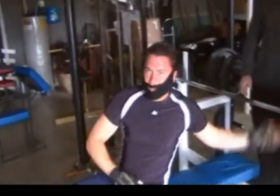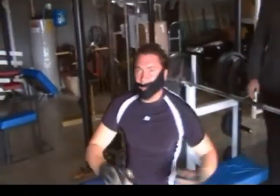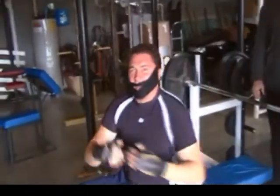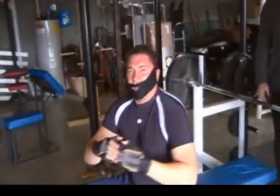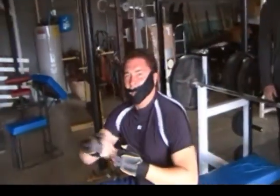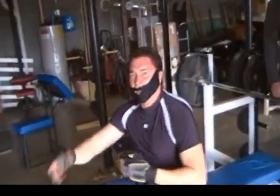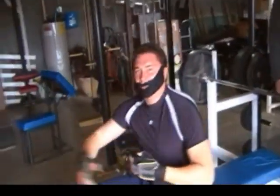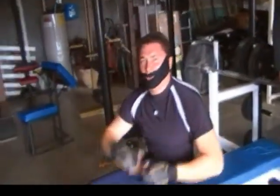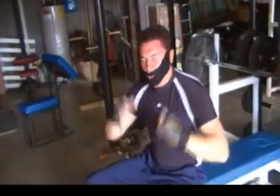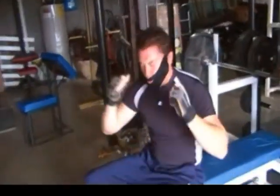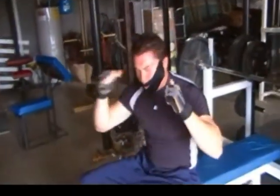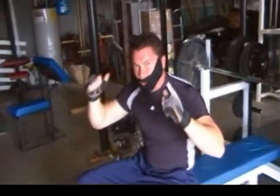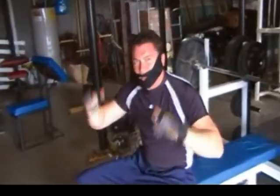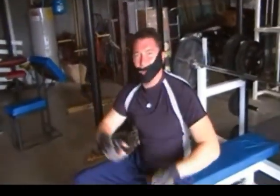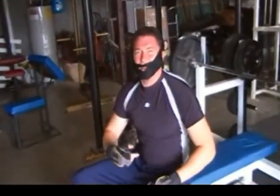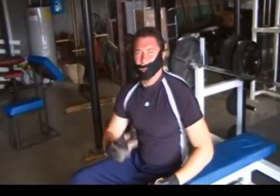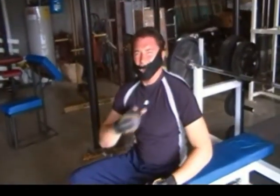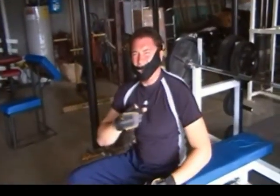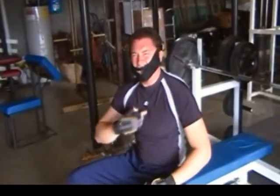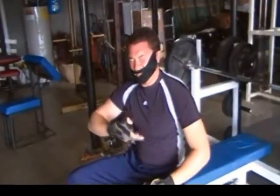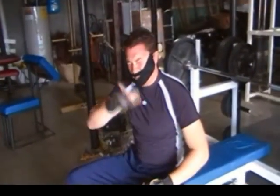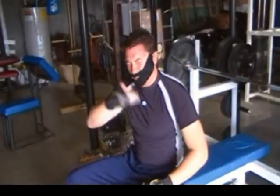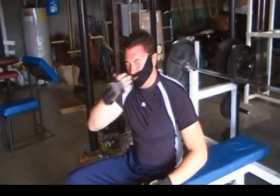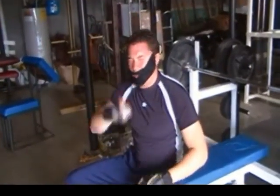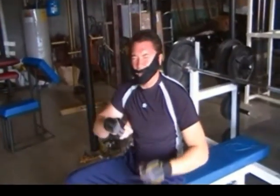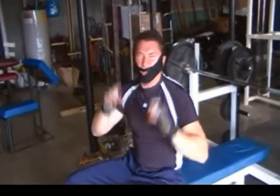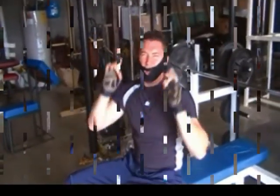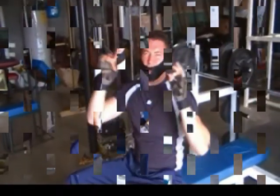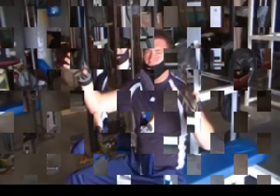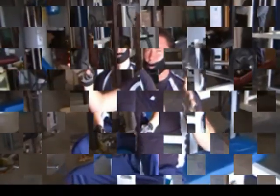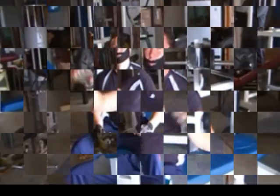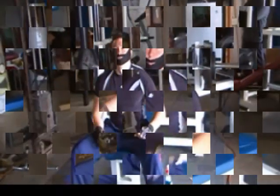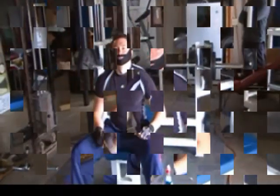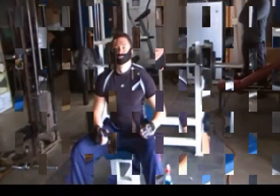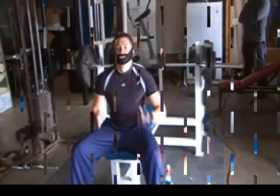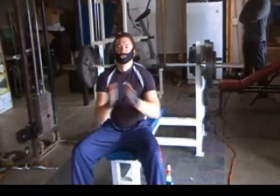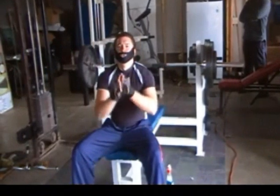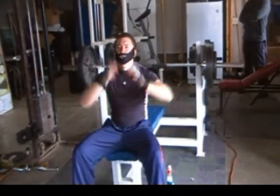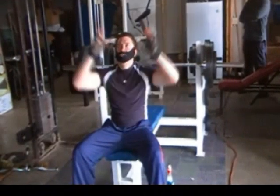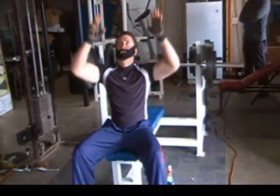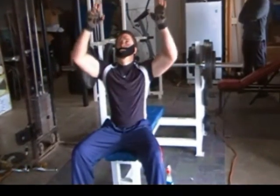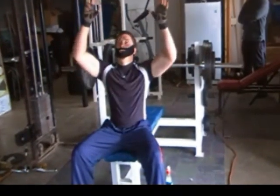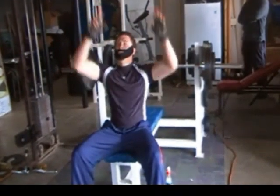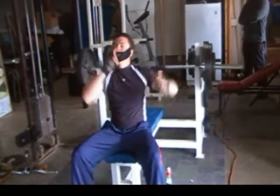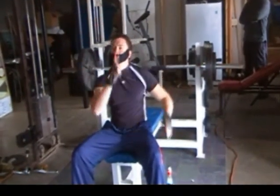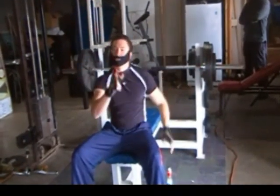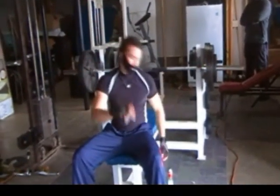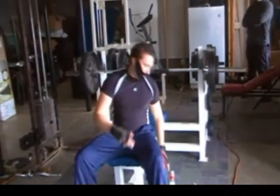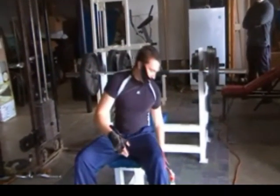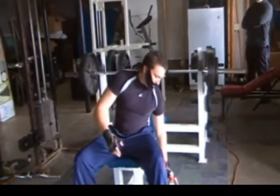After a workout, I smell awful. With Awesome Spray,